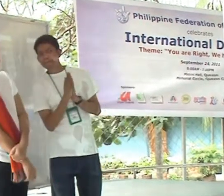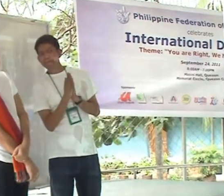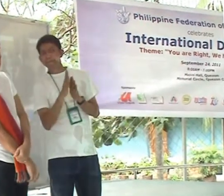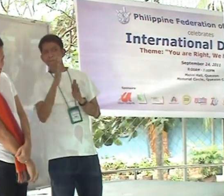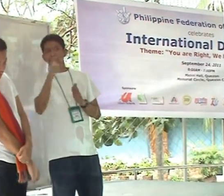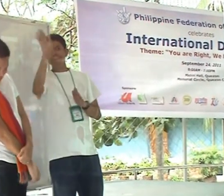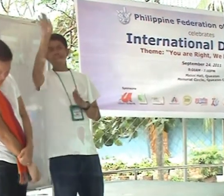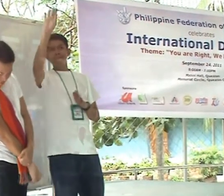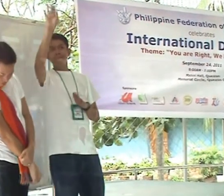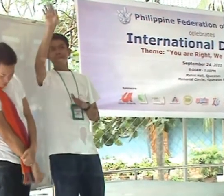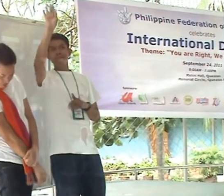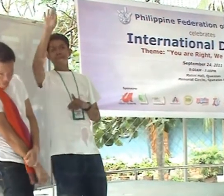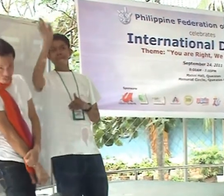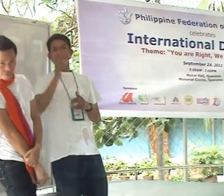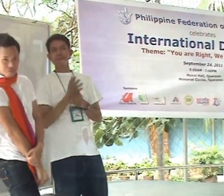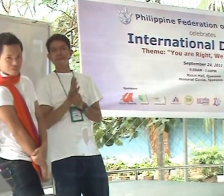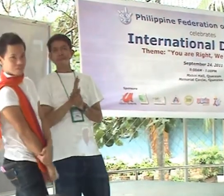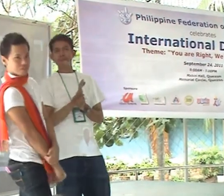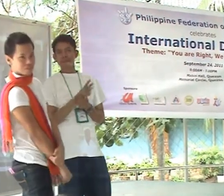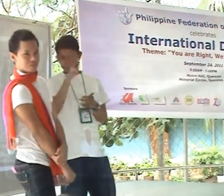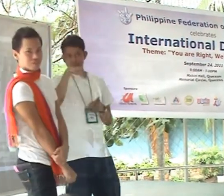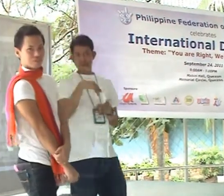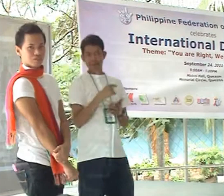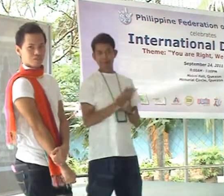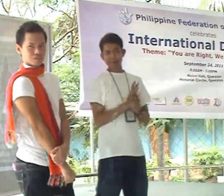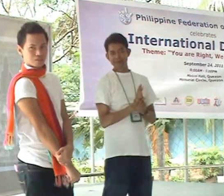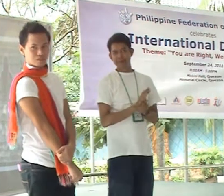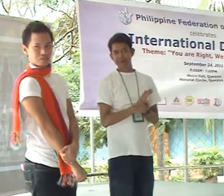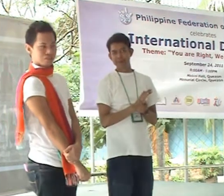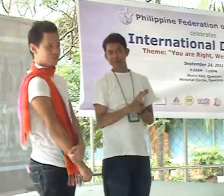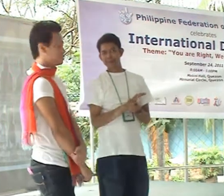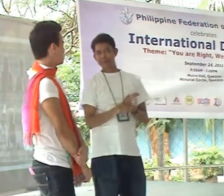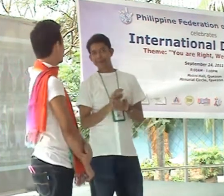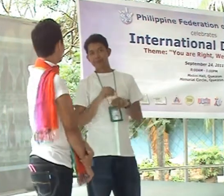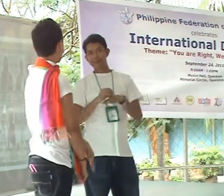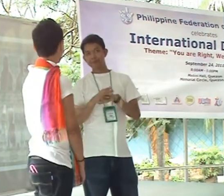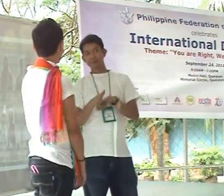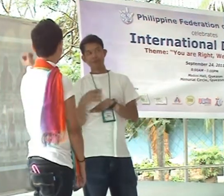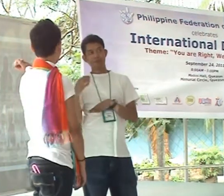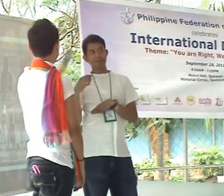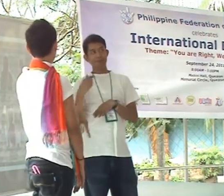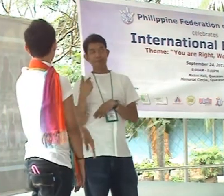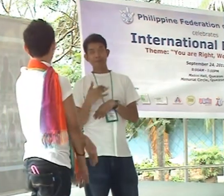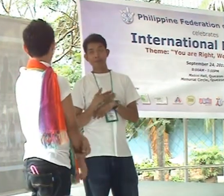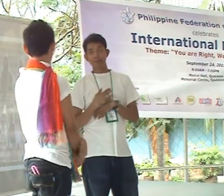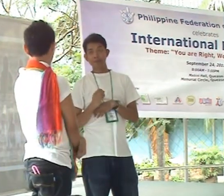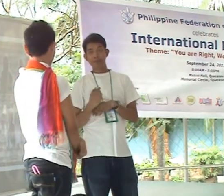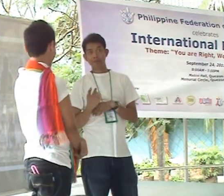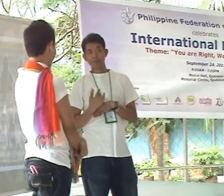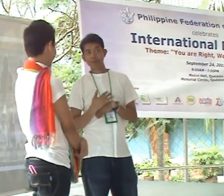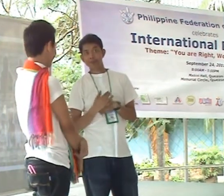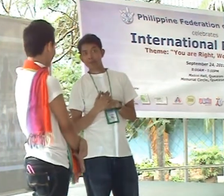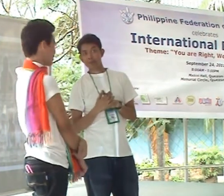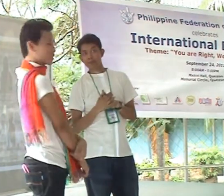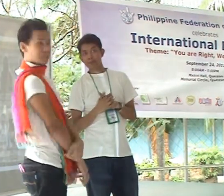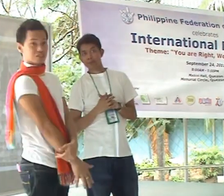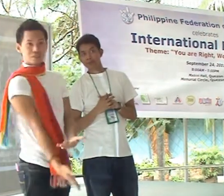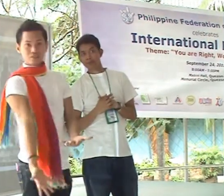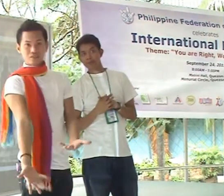Where are the others? Come on, guys. Come on, here. Okay, the advisor. Where are the